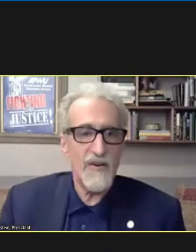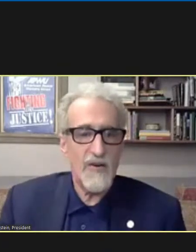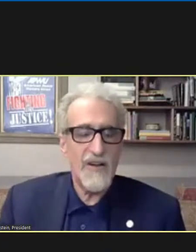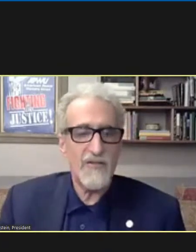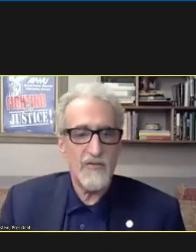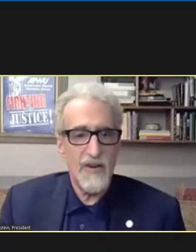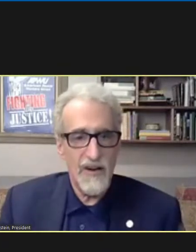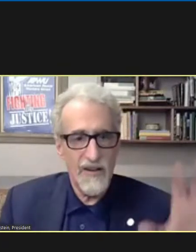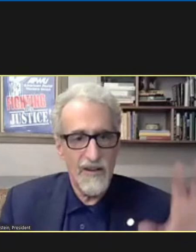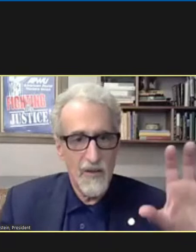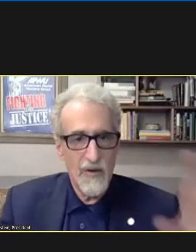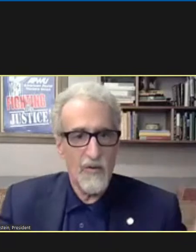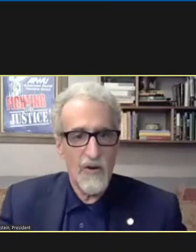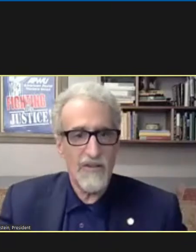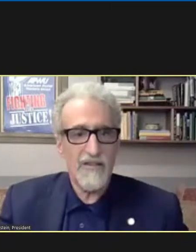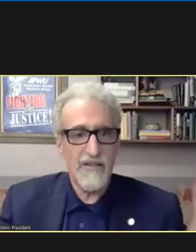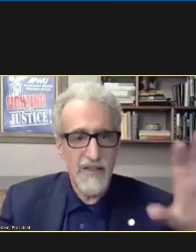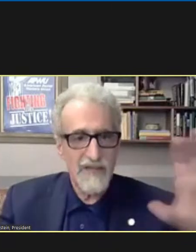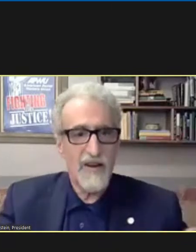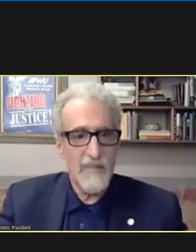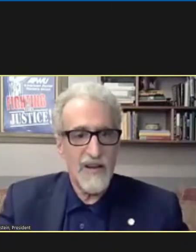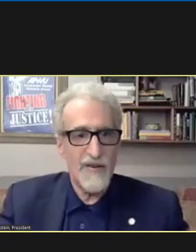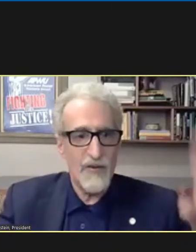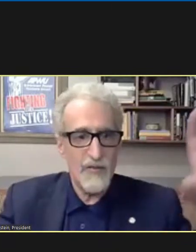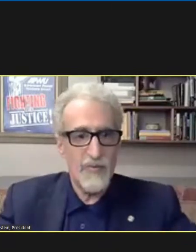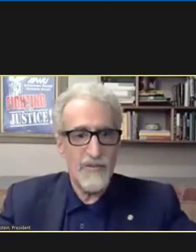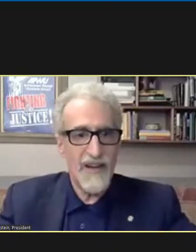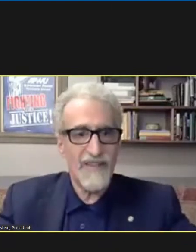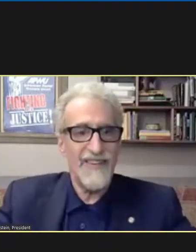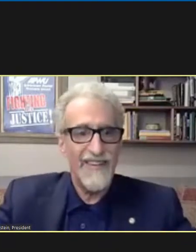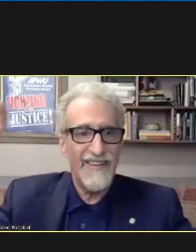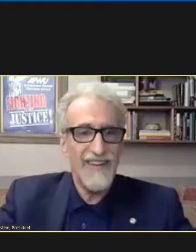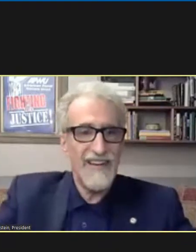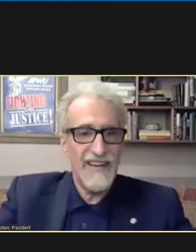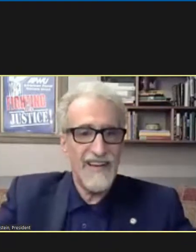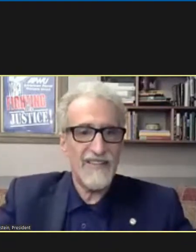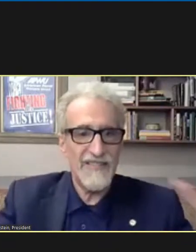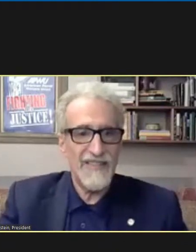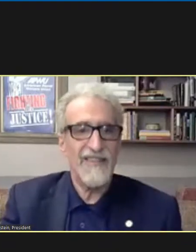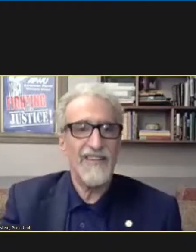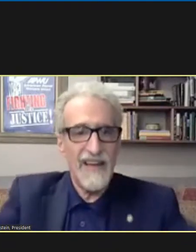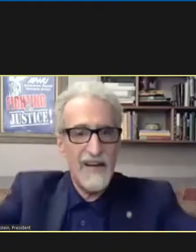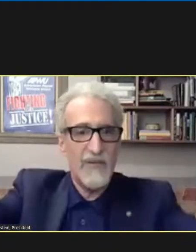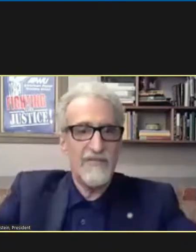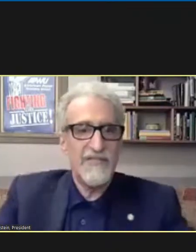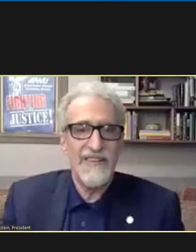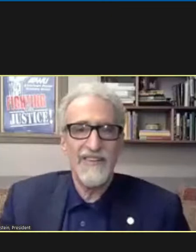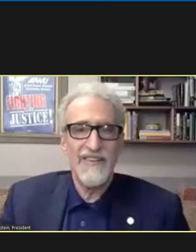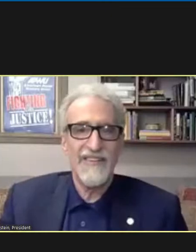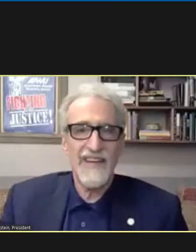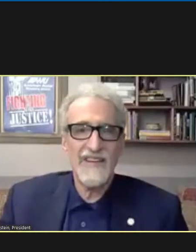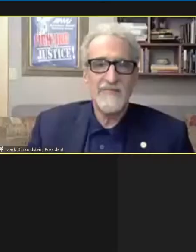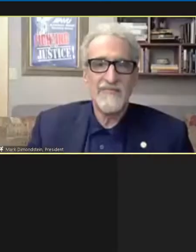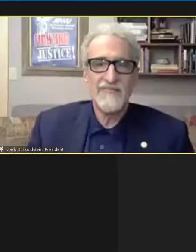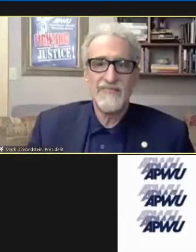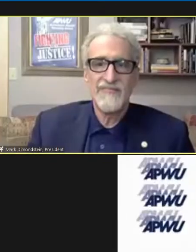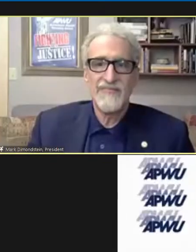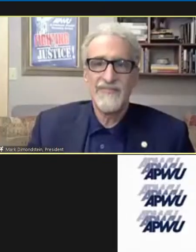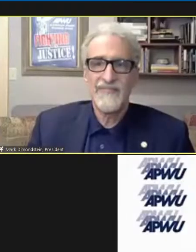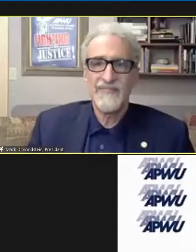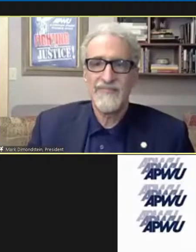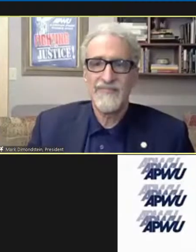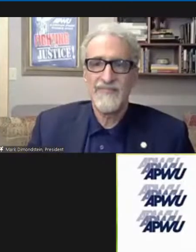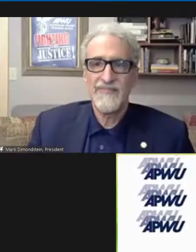back to you i don't want to go on too long we're going to work that's our main goals protect and enhance and uplift thank you